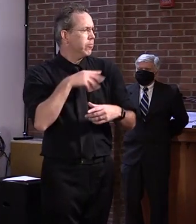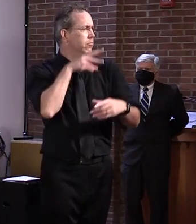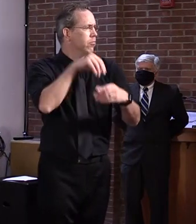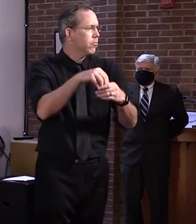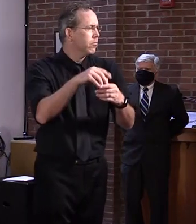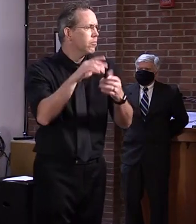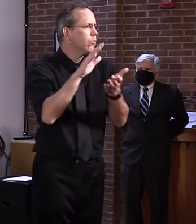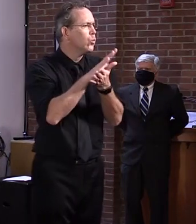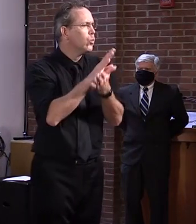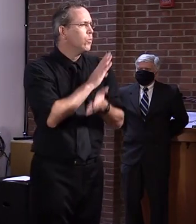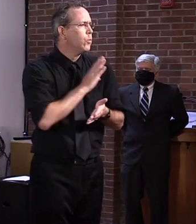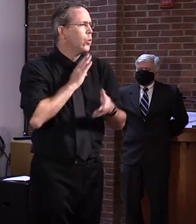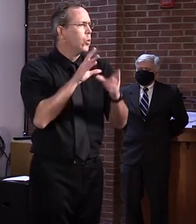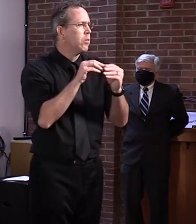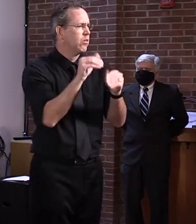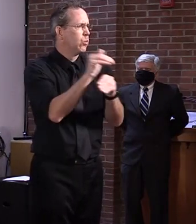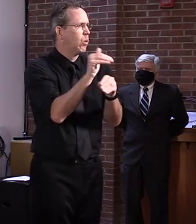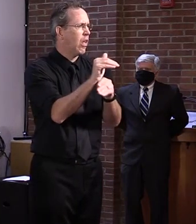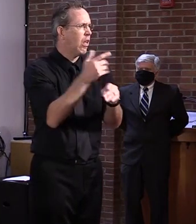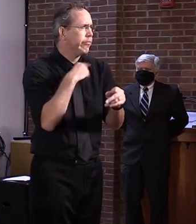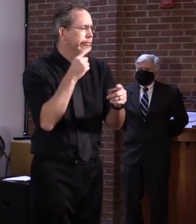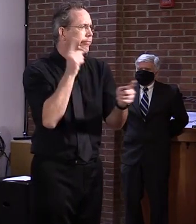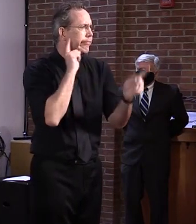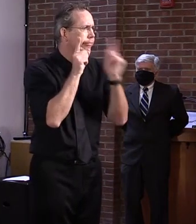um, our current, uh, pandemic?